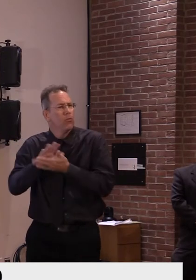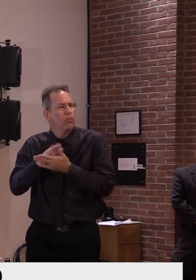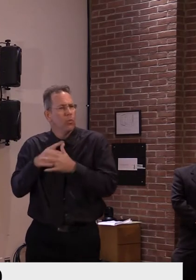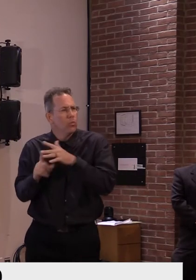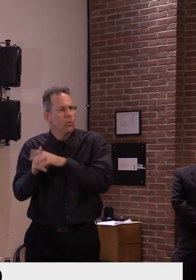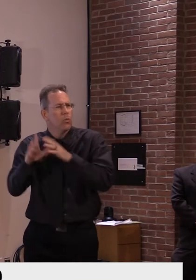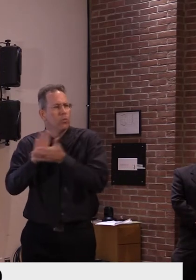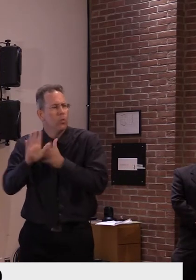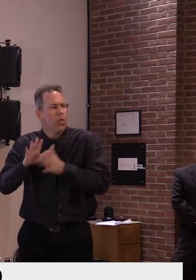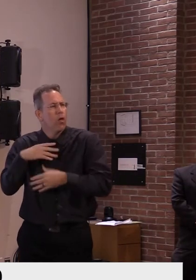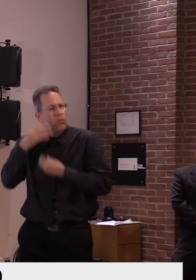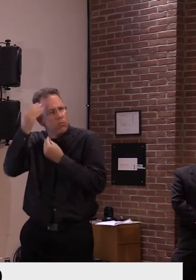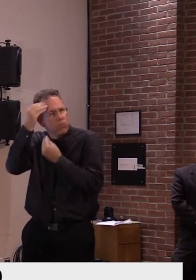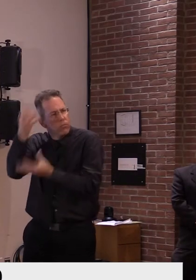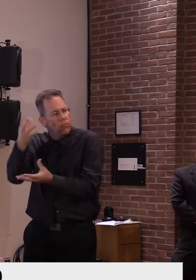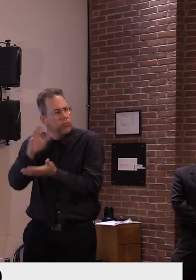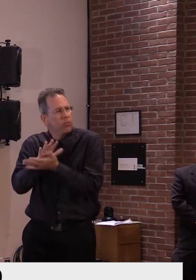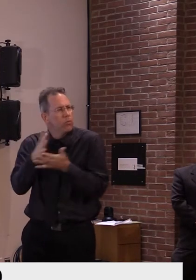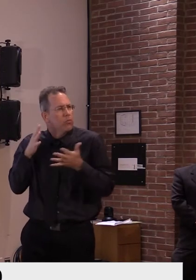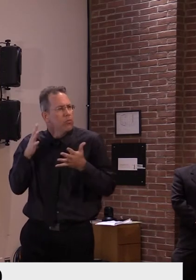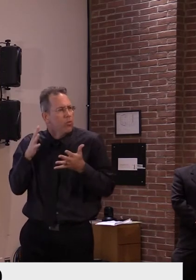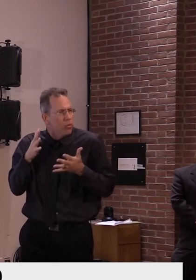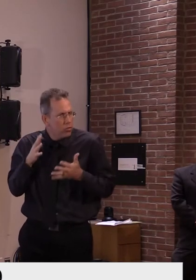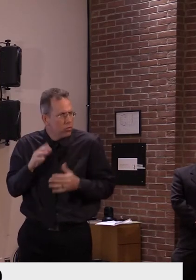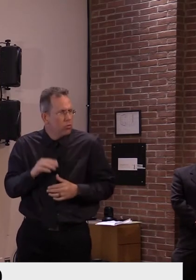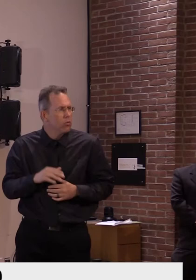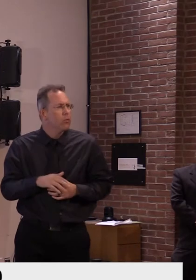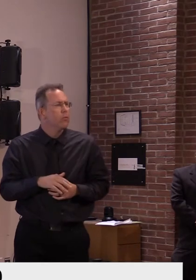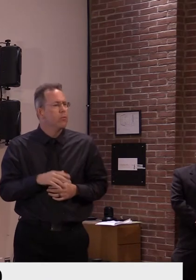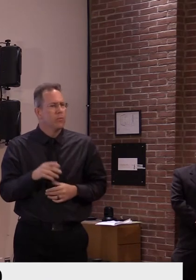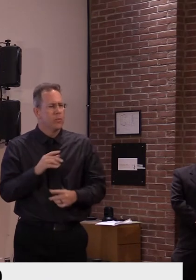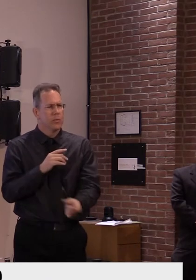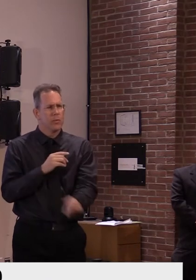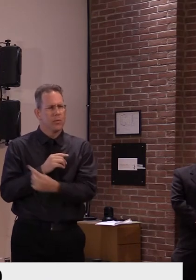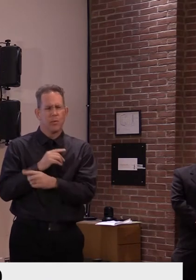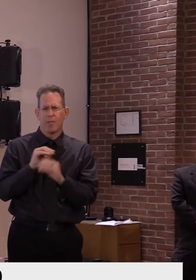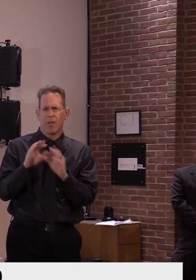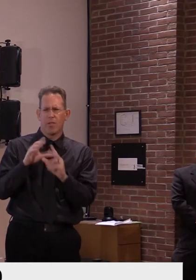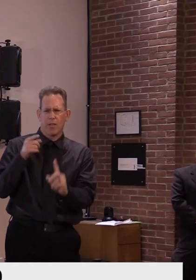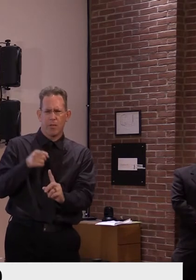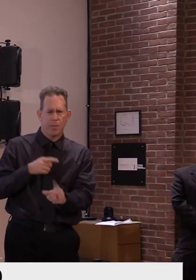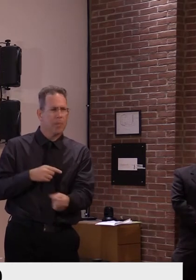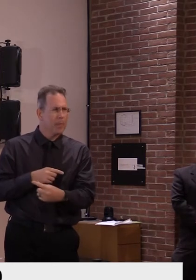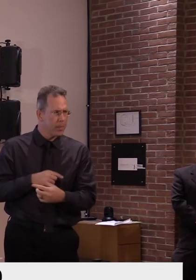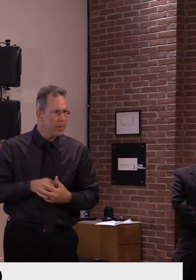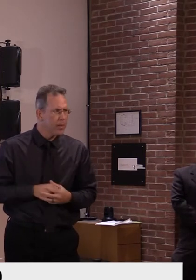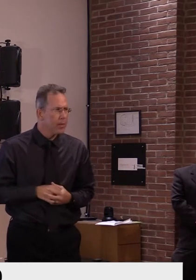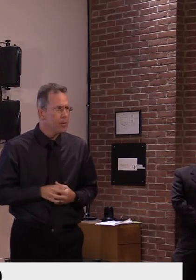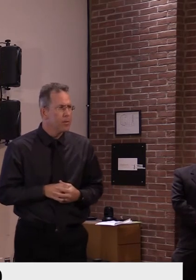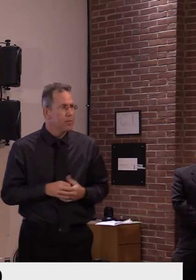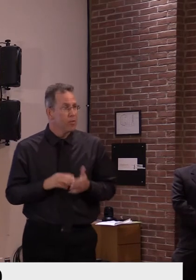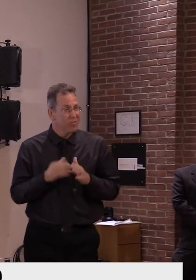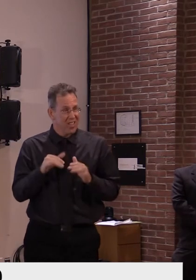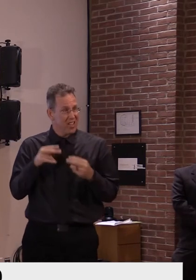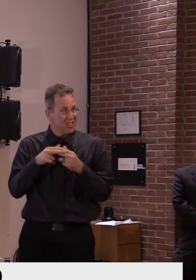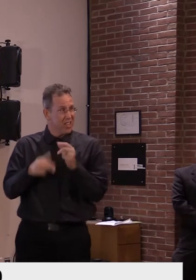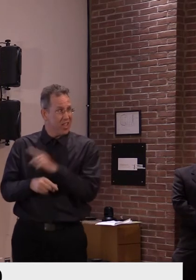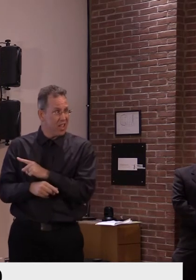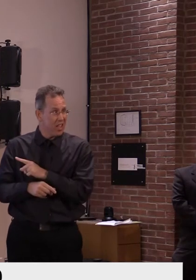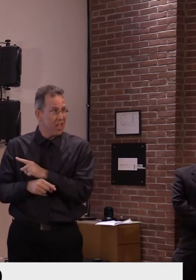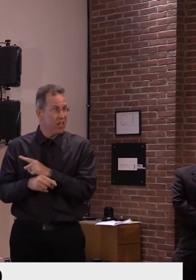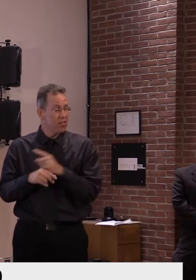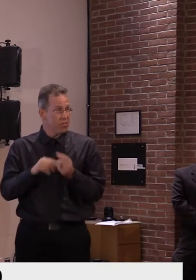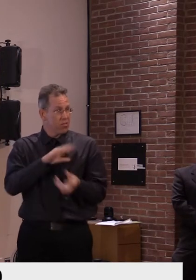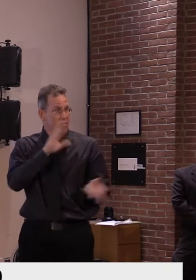Even though they impact the school. Okay. So you're saying that your slides include all cases connected to the school